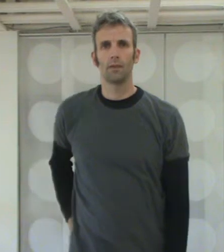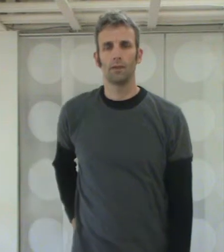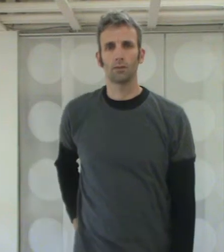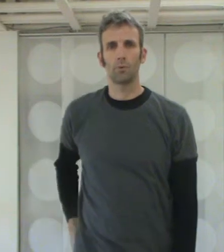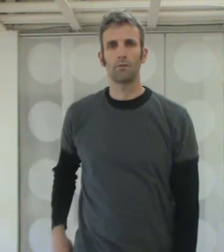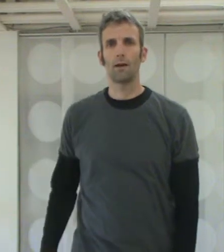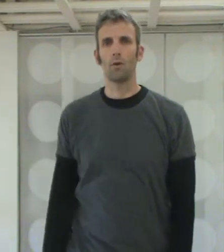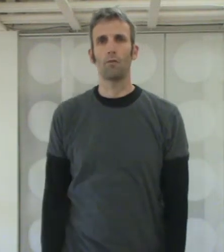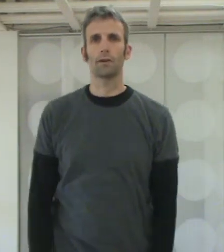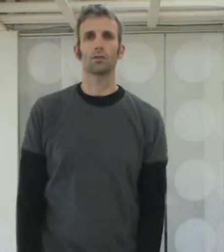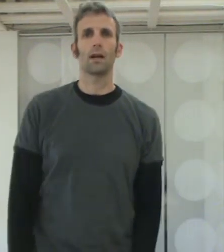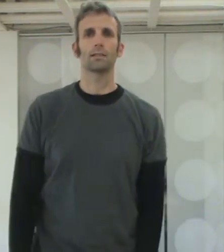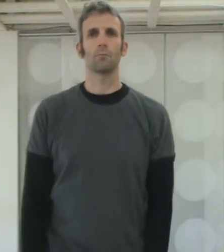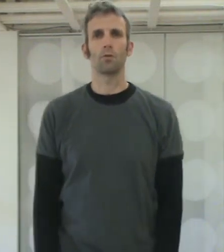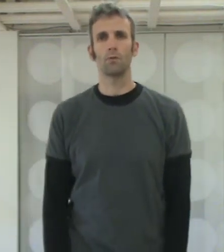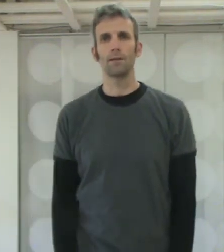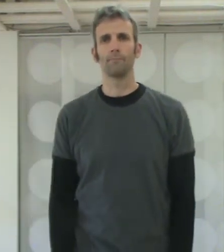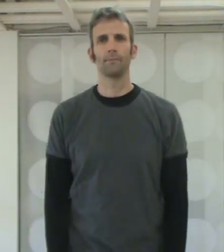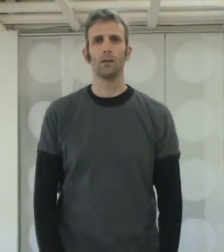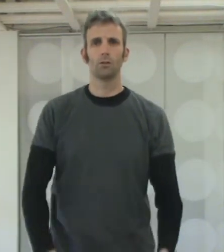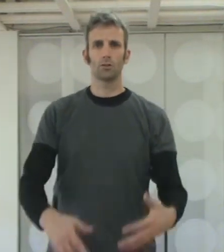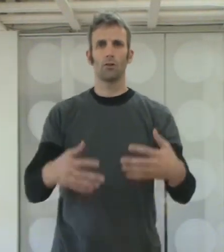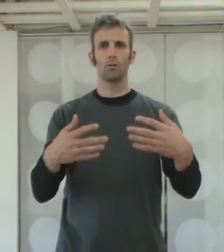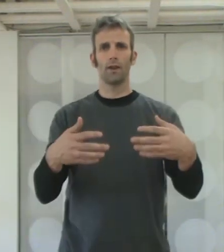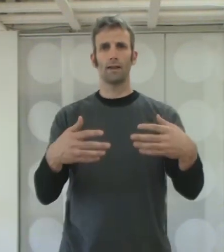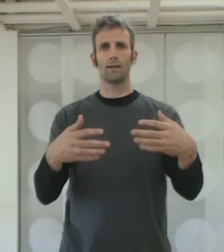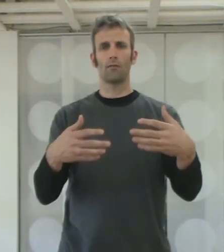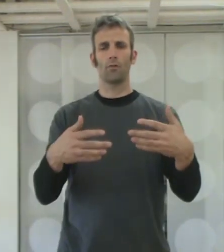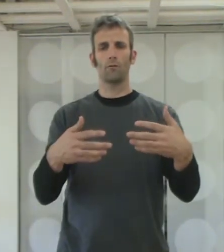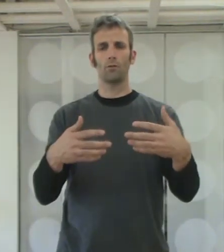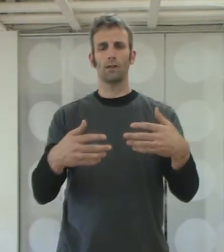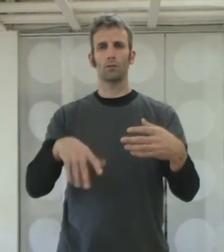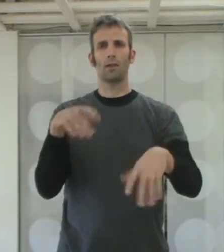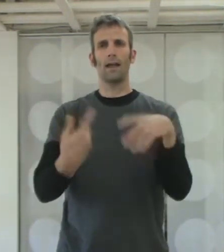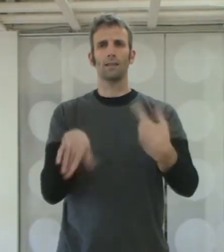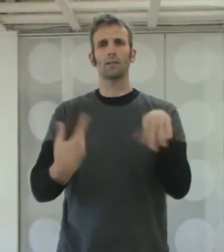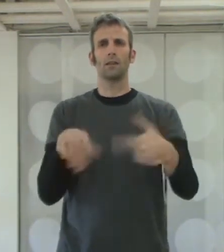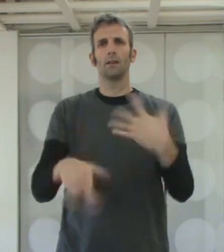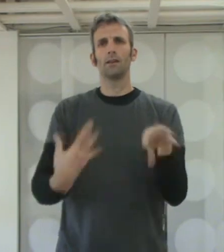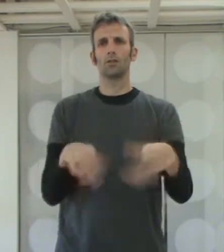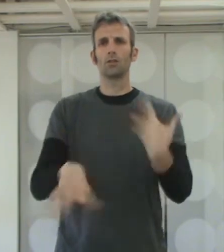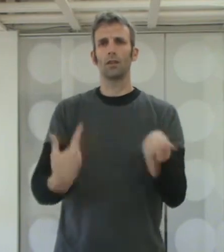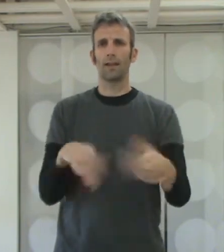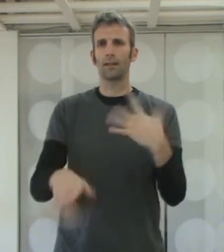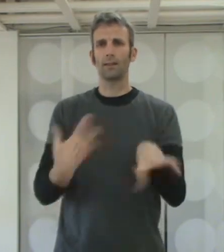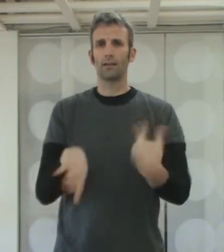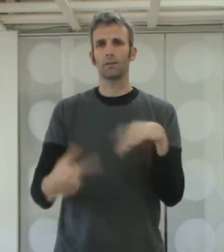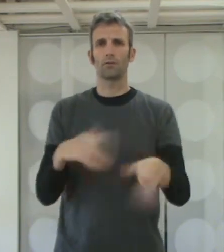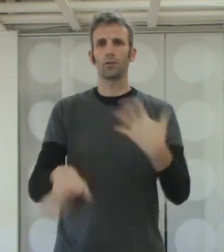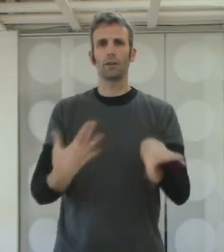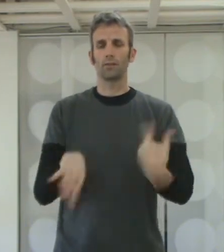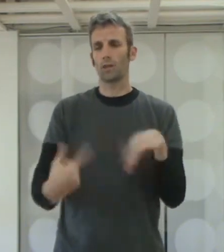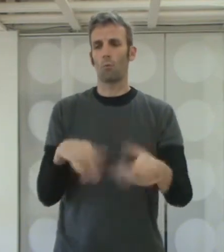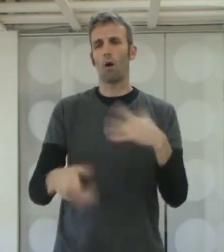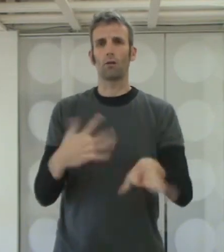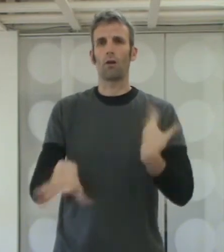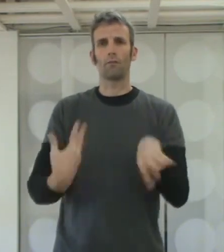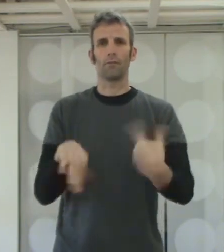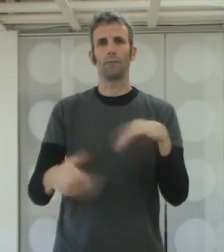Here's a brief demo of exercise number three. Just going to hold your hands out in front of you, nice and relaxed, and just shake your hands out as if you're trying to shake water off of them.